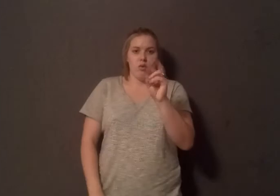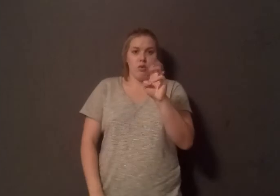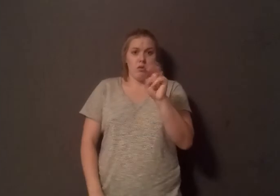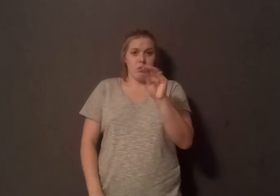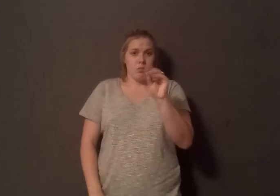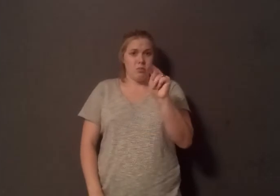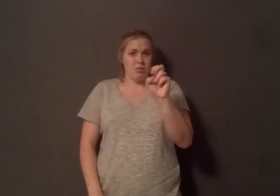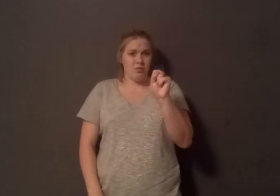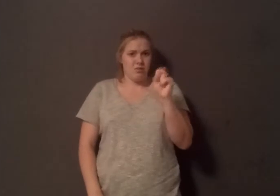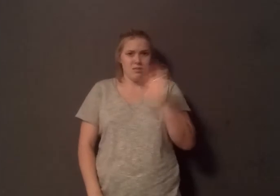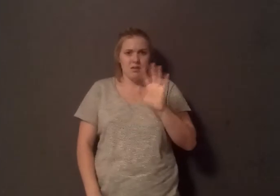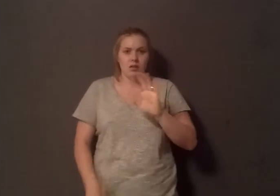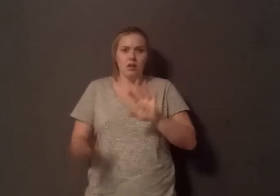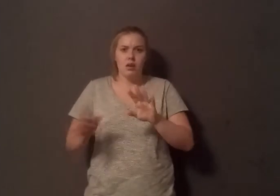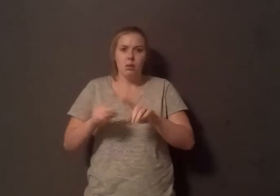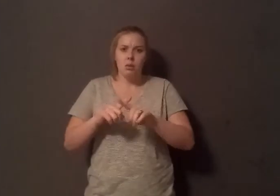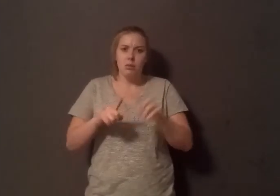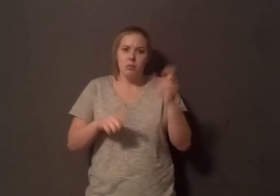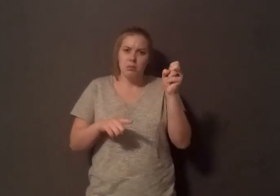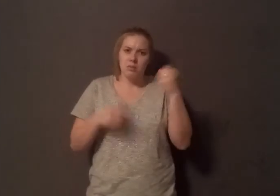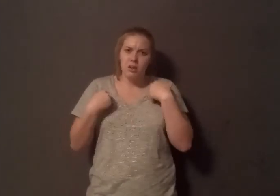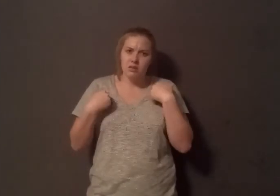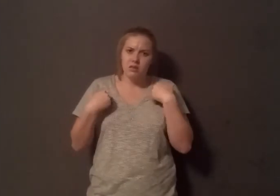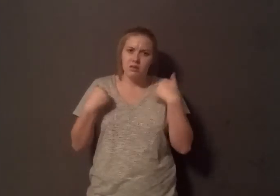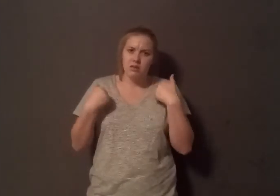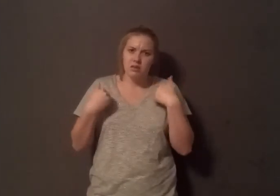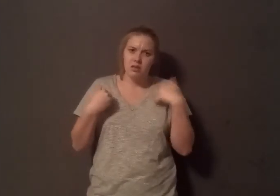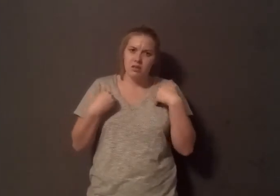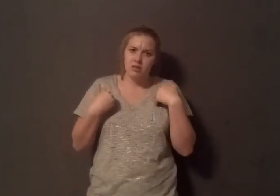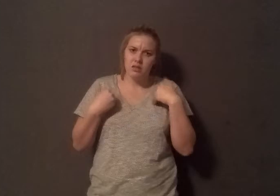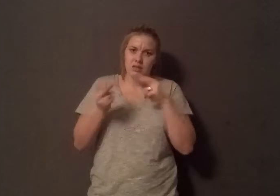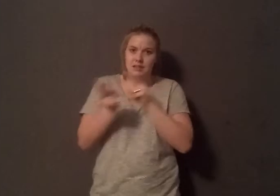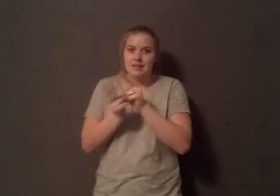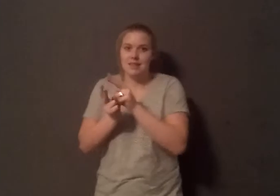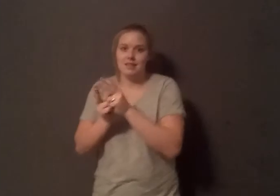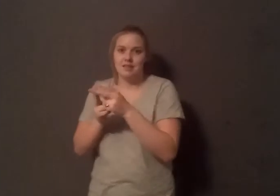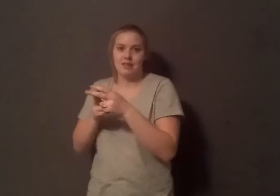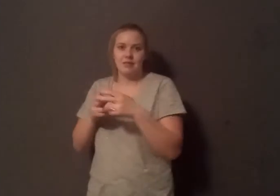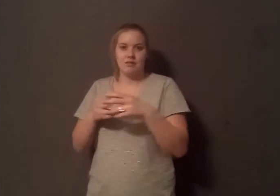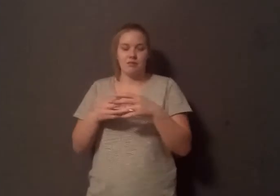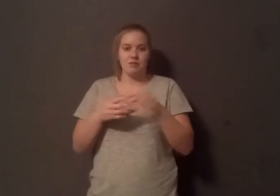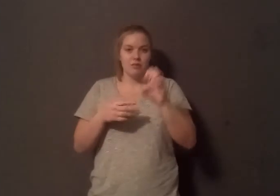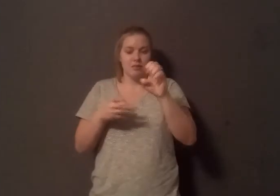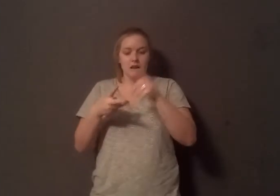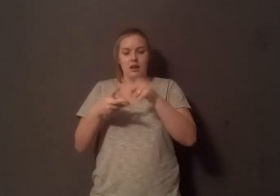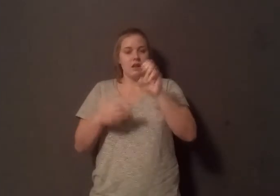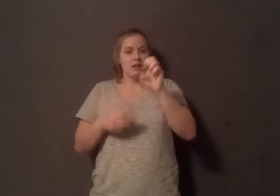this hormonal fluid, so it's just packed with sex hormones and natural sex steroid hormones like estrogen, progesterone. In fact, it doesn't